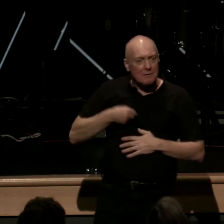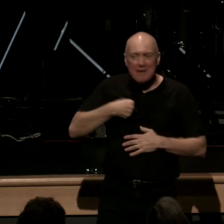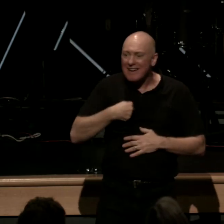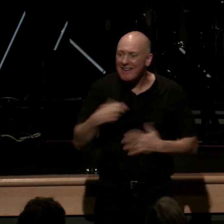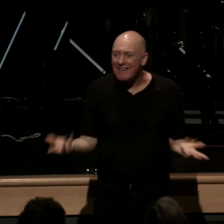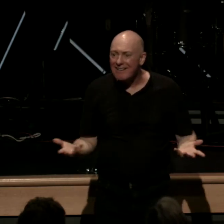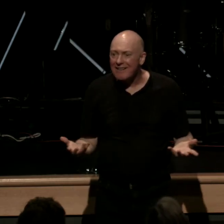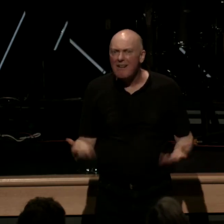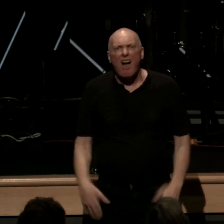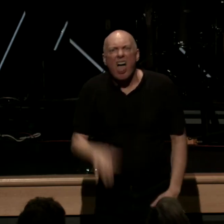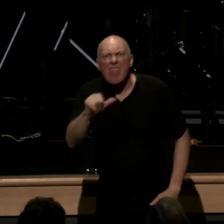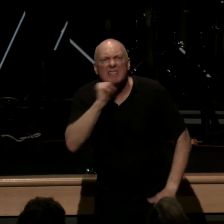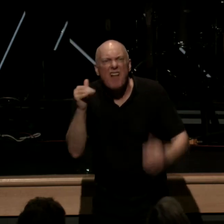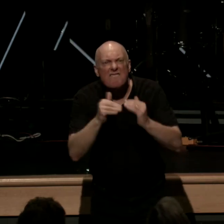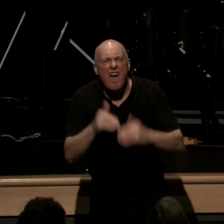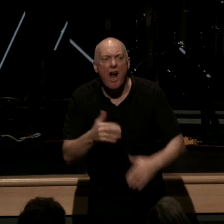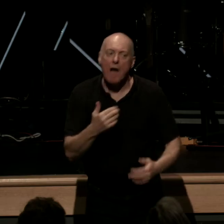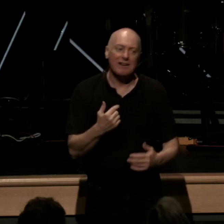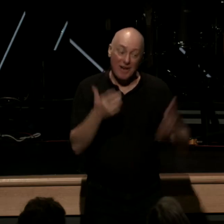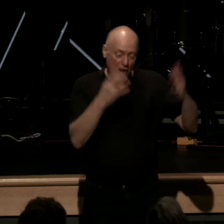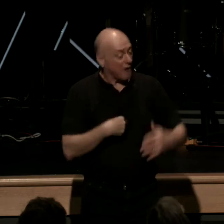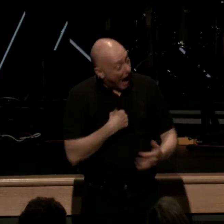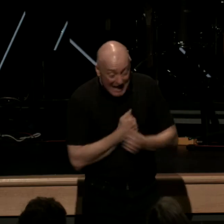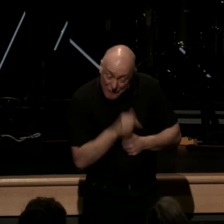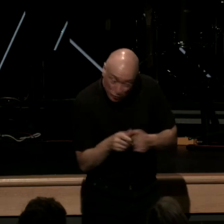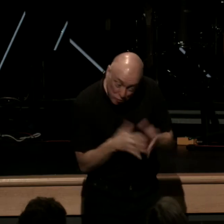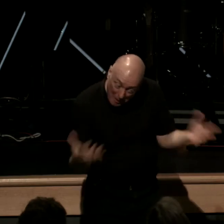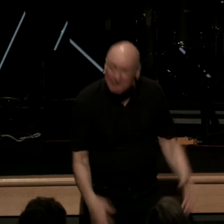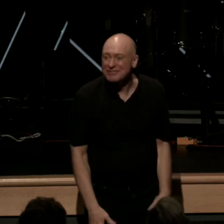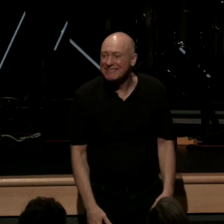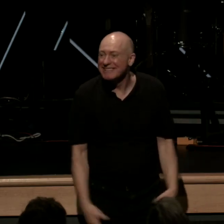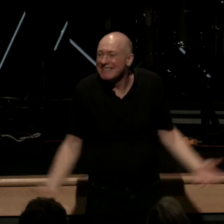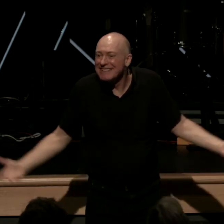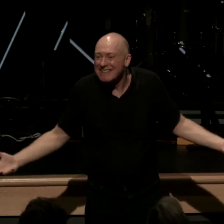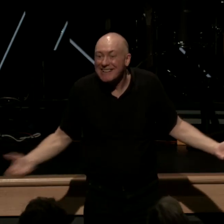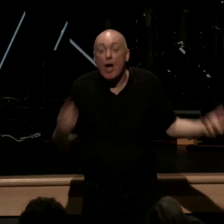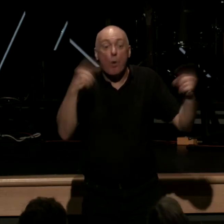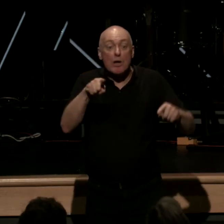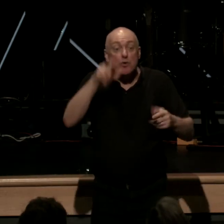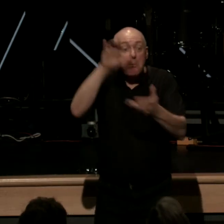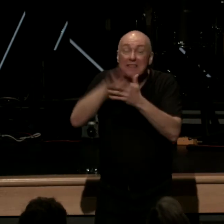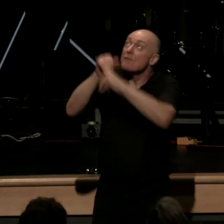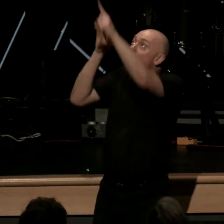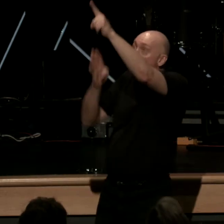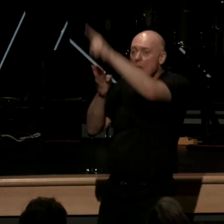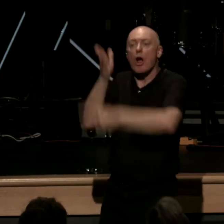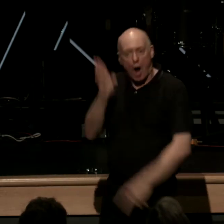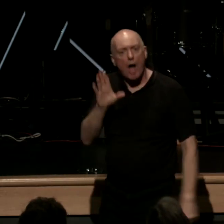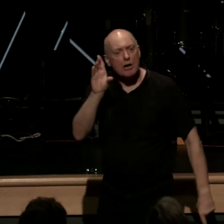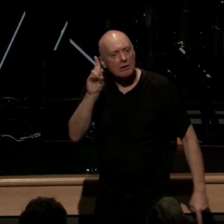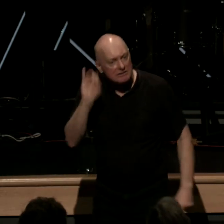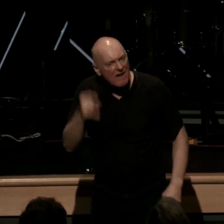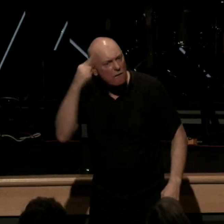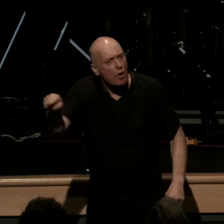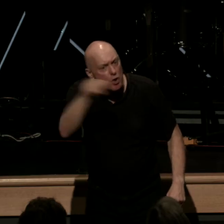that's not fair God's like I know I love you so much this is what I do when you believe in me this is what I do secondly